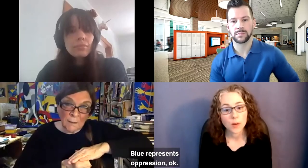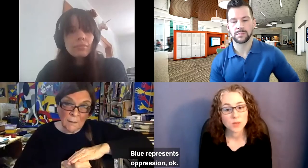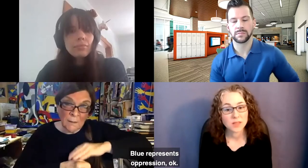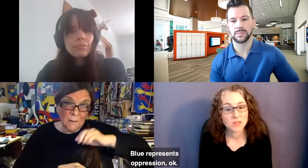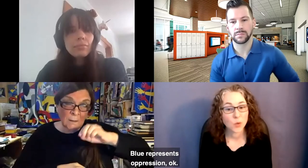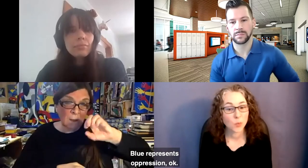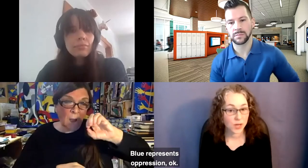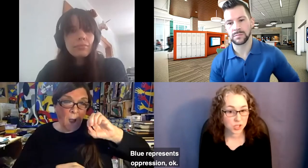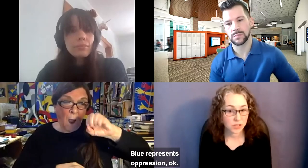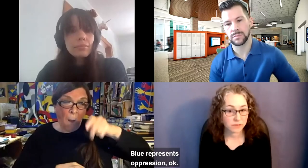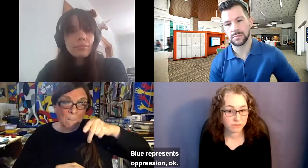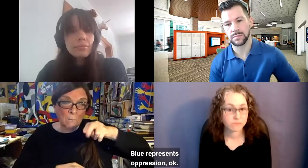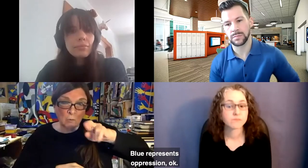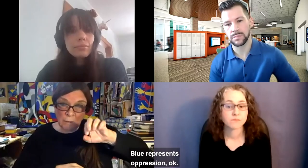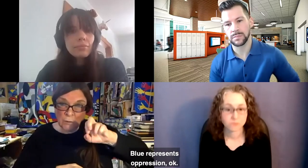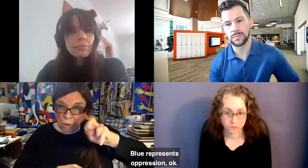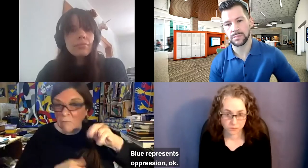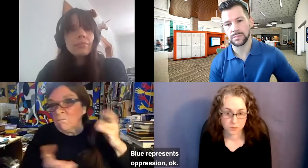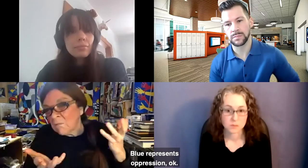represents oppression.